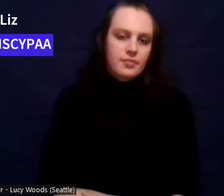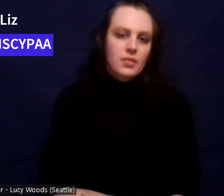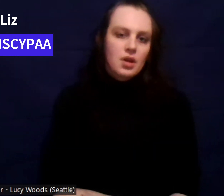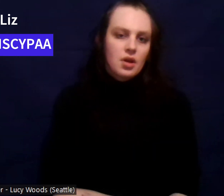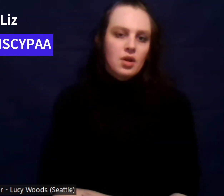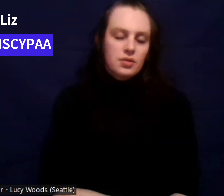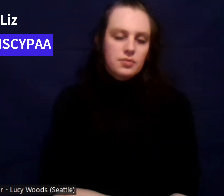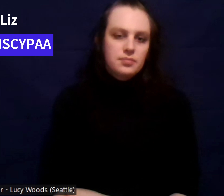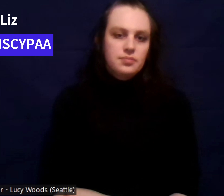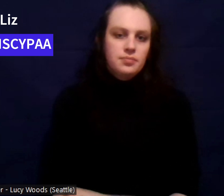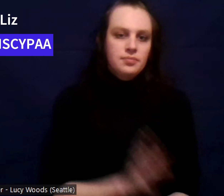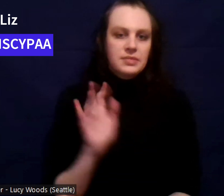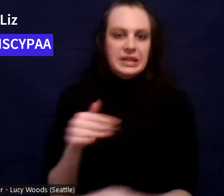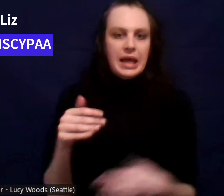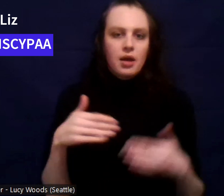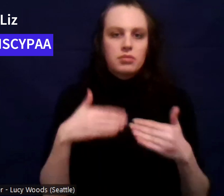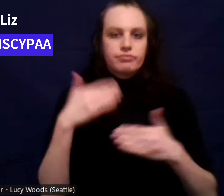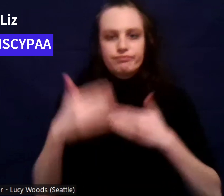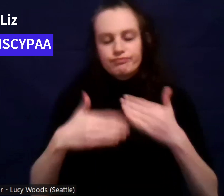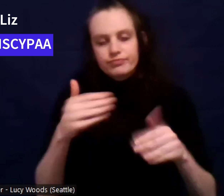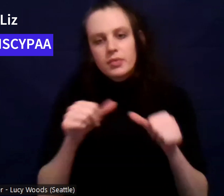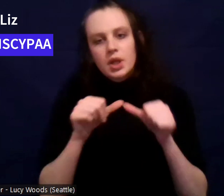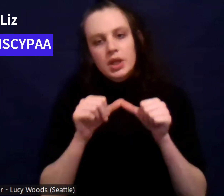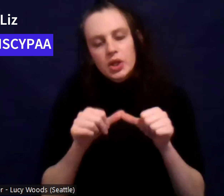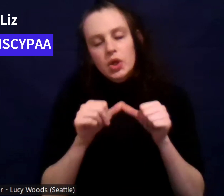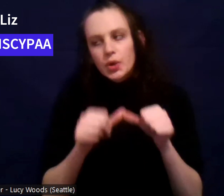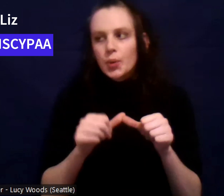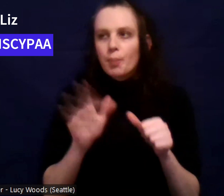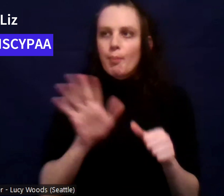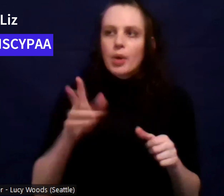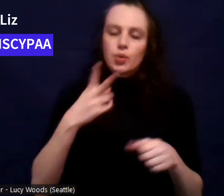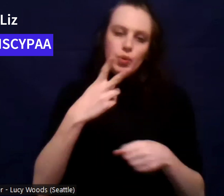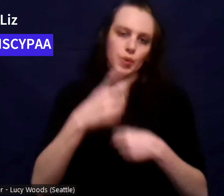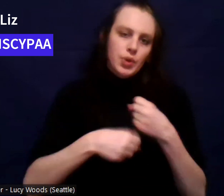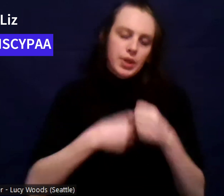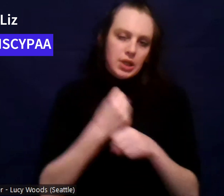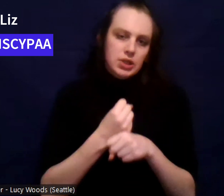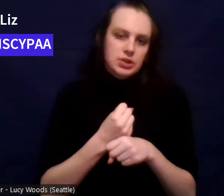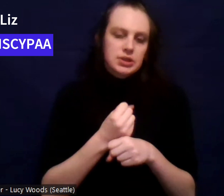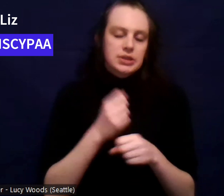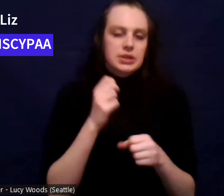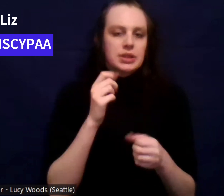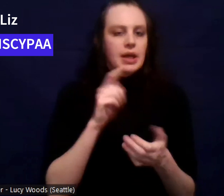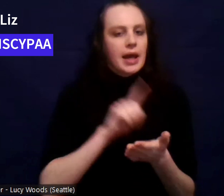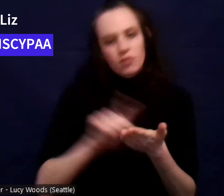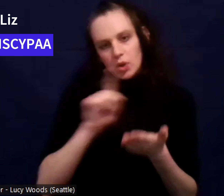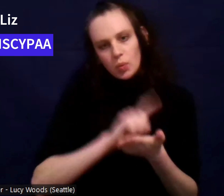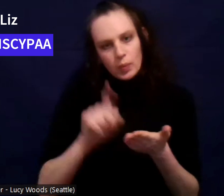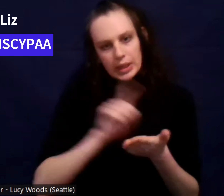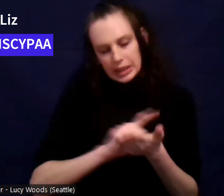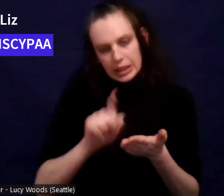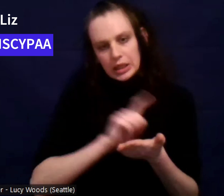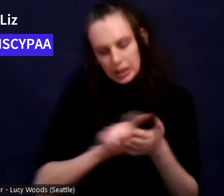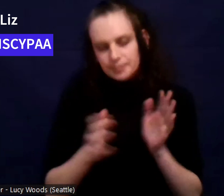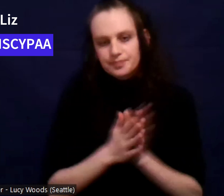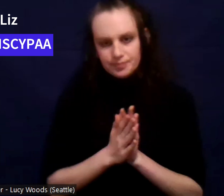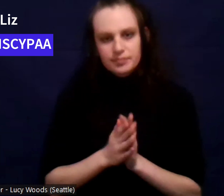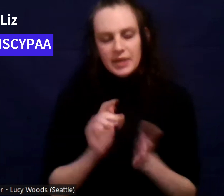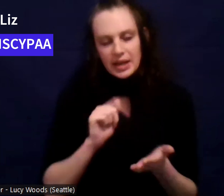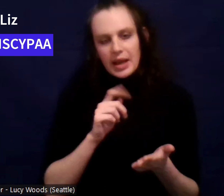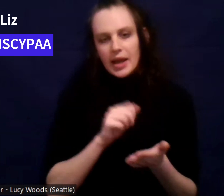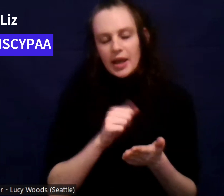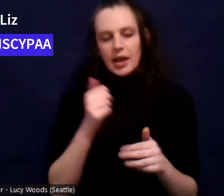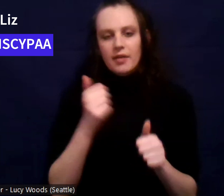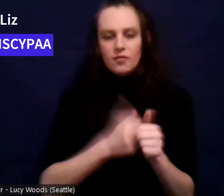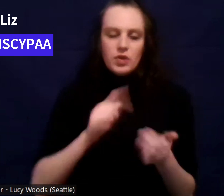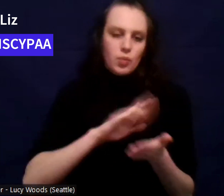and so that went on for like two years, like every single weekend, didn't miss a weekend. Um, then during the summer, was